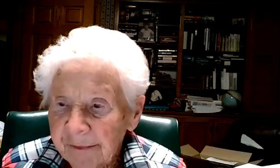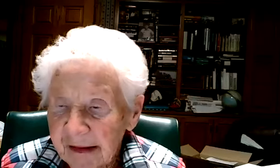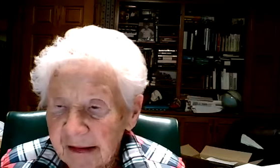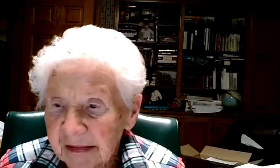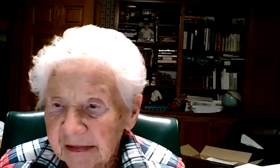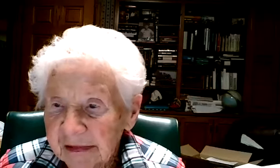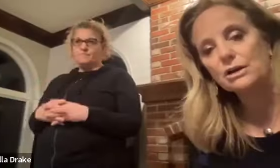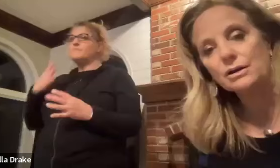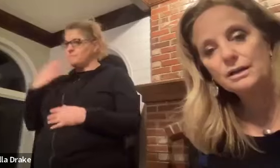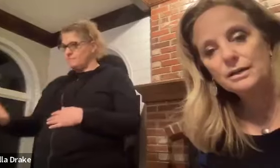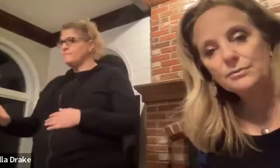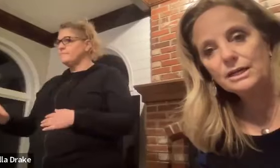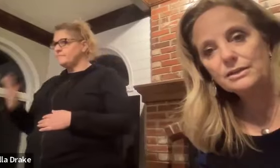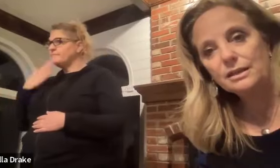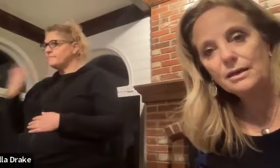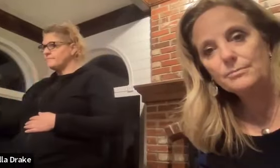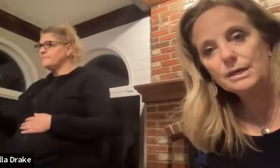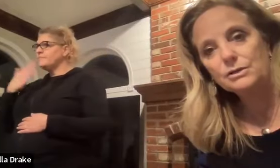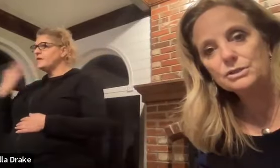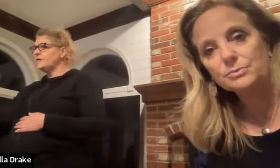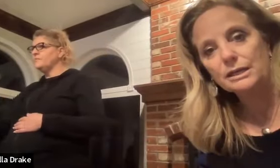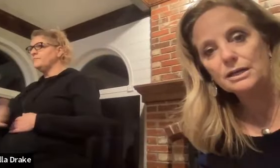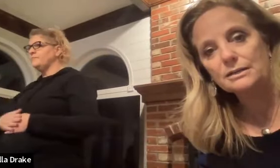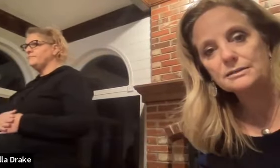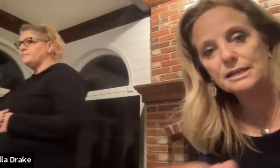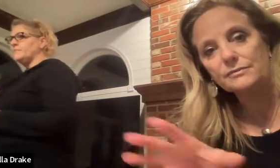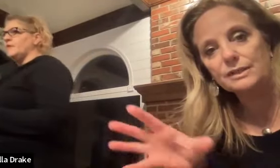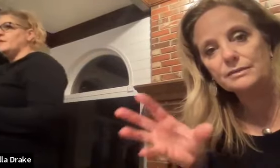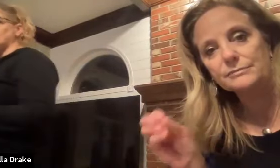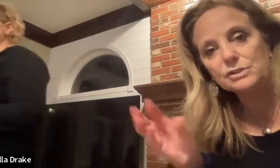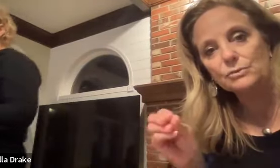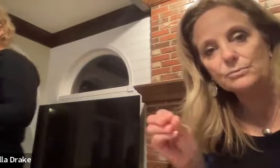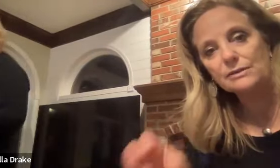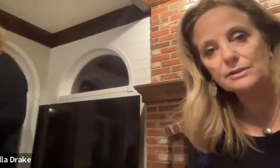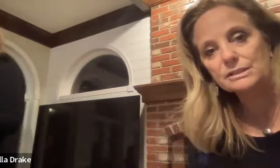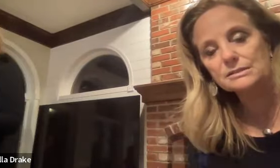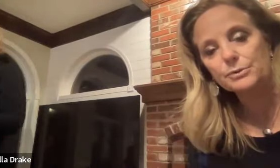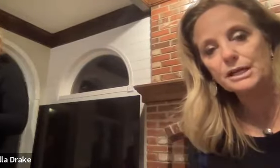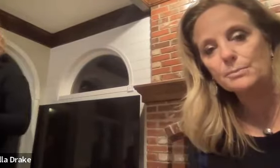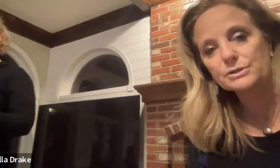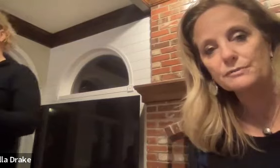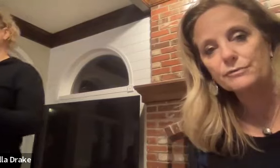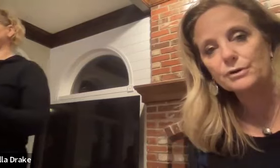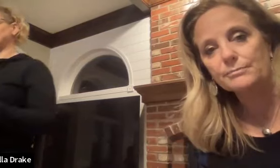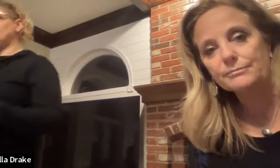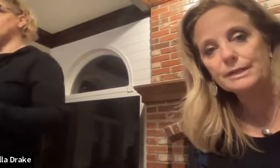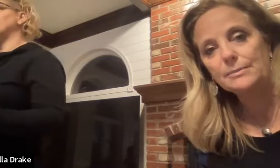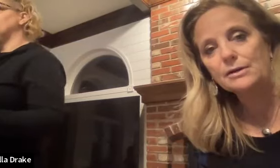share with um a youtube link on it instead of the zoom download is pretty cumbersome for email